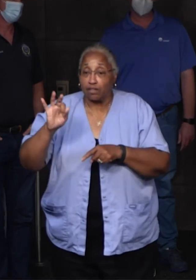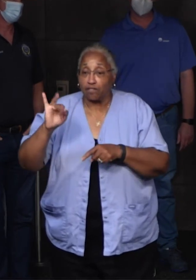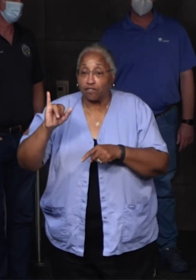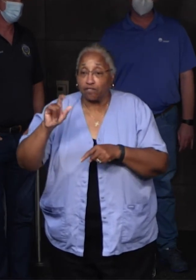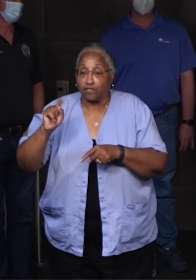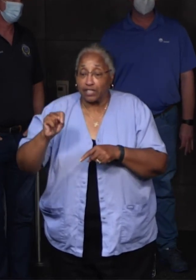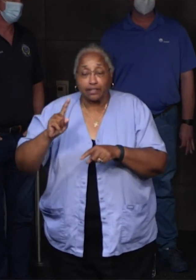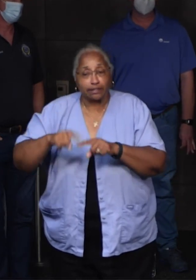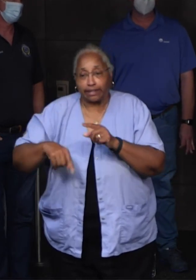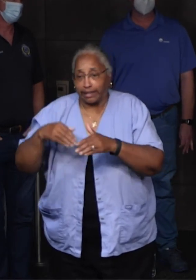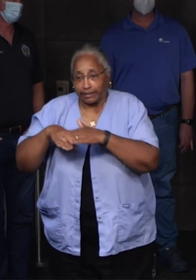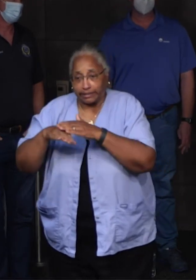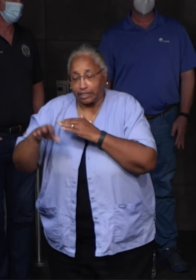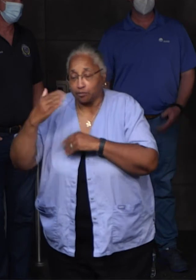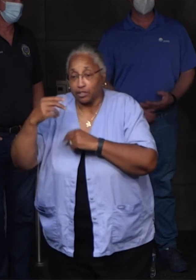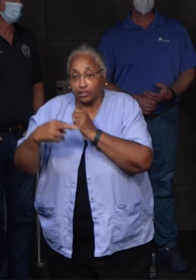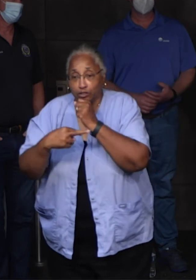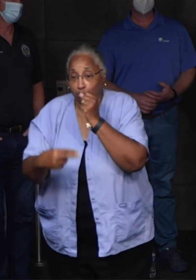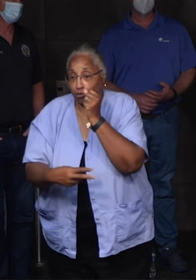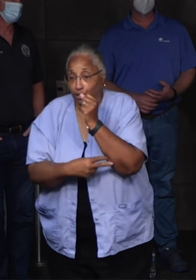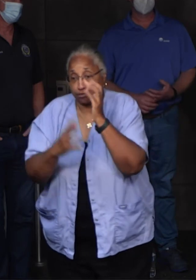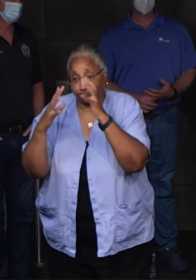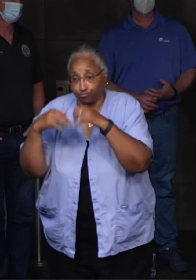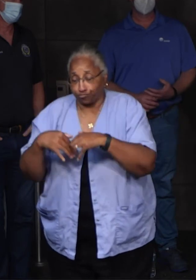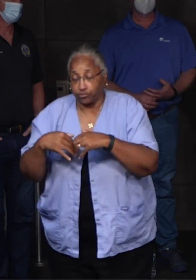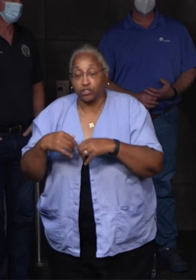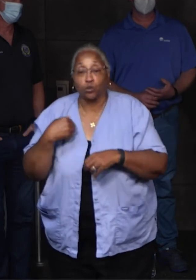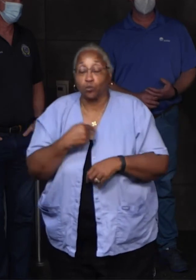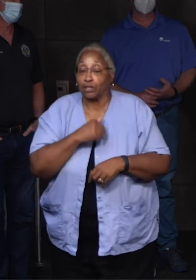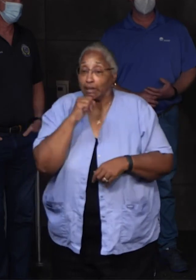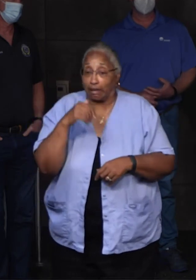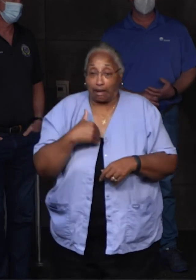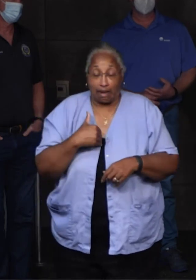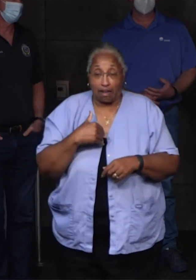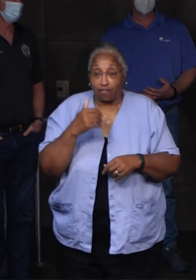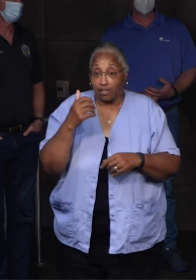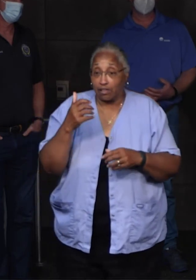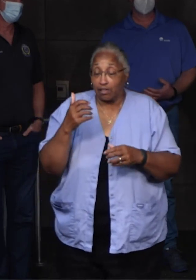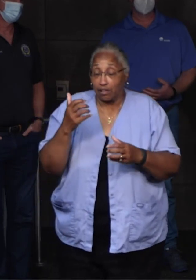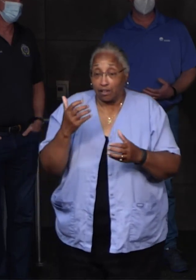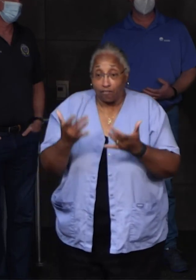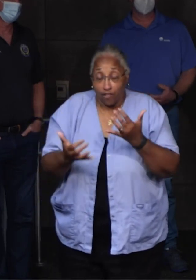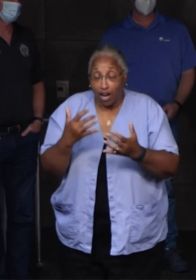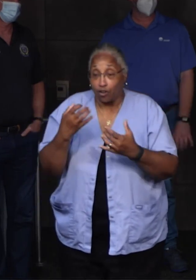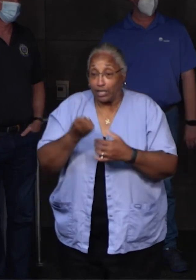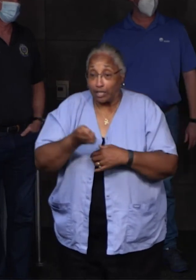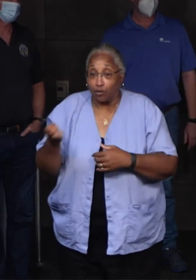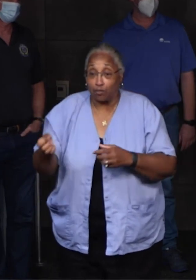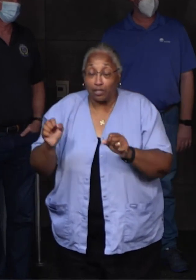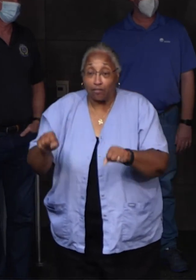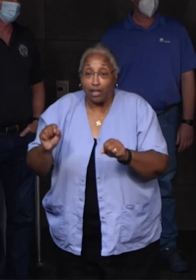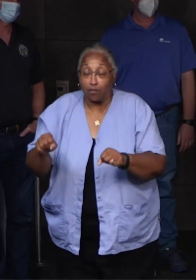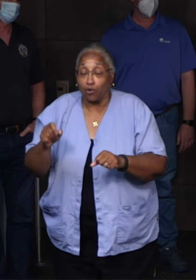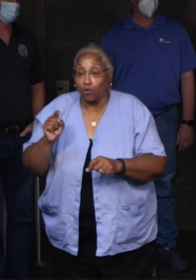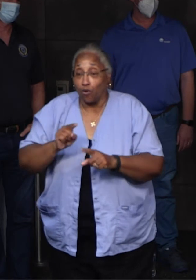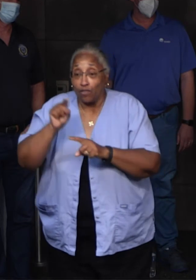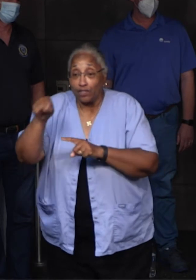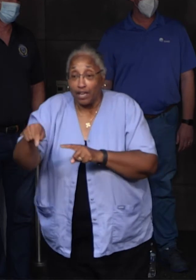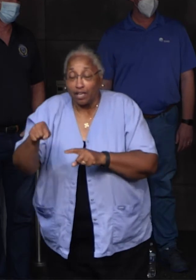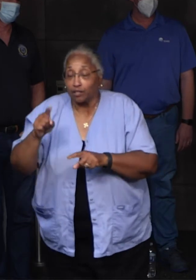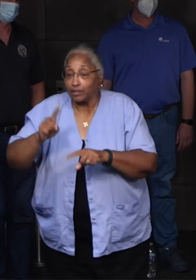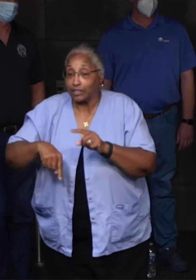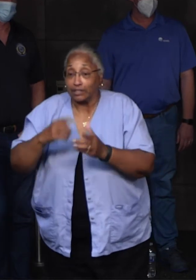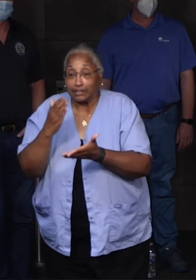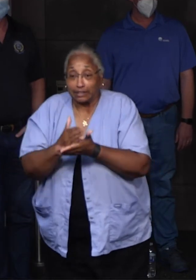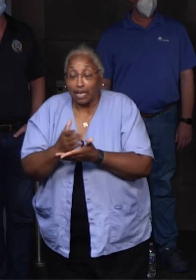accessible at the time because of the bridge that's out. We have no fire equipment on that side of the bayou, so there was nothing we could do to stop the